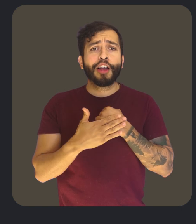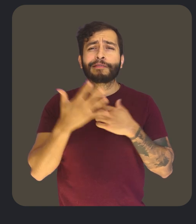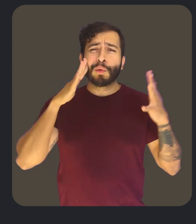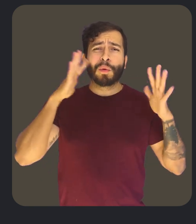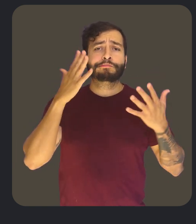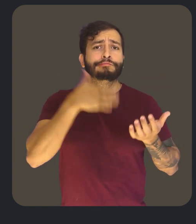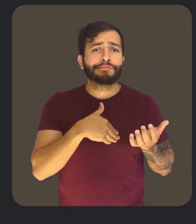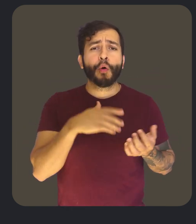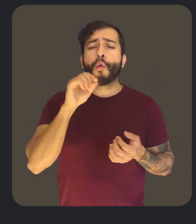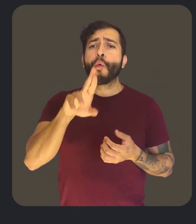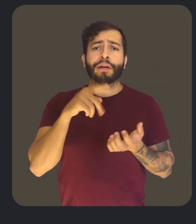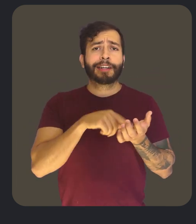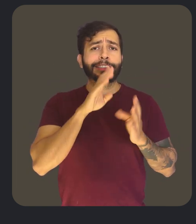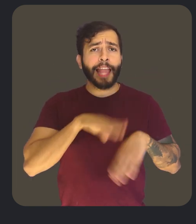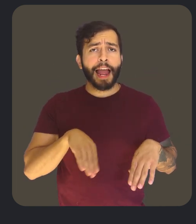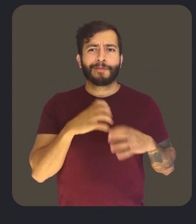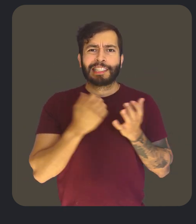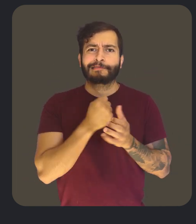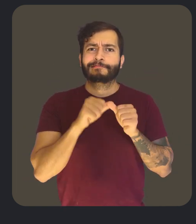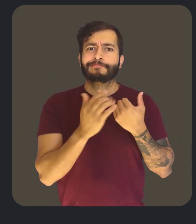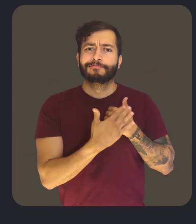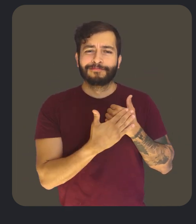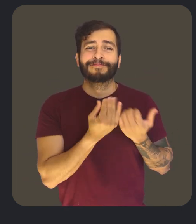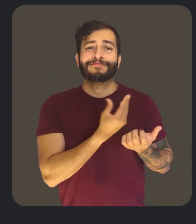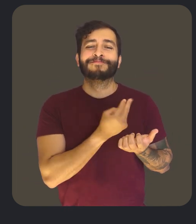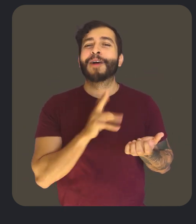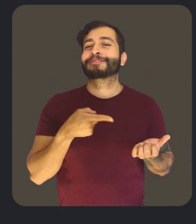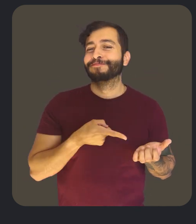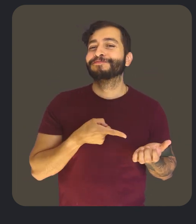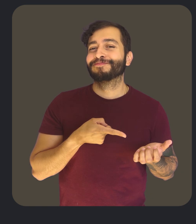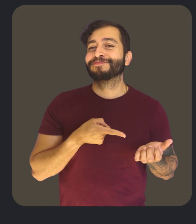might miss alerts in a noisy environment, or if they need to be notified when their phone is in silent mode.